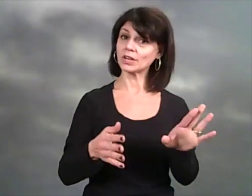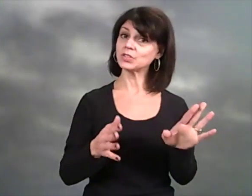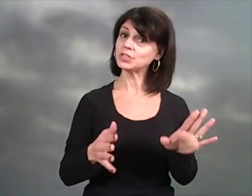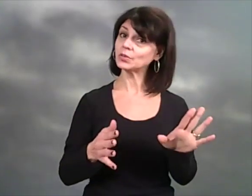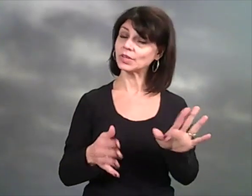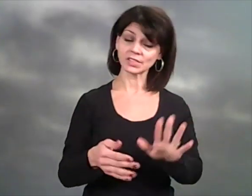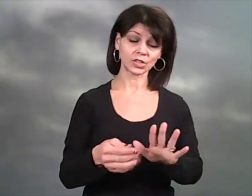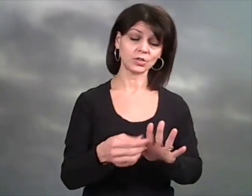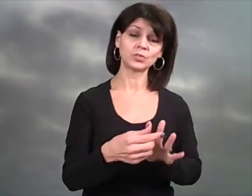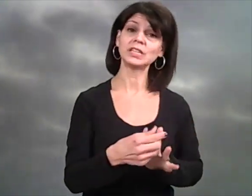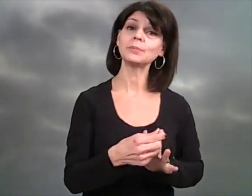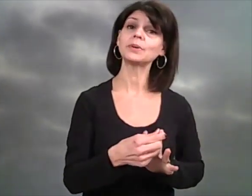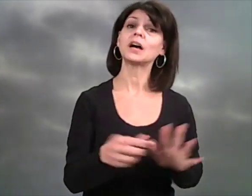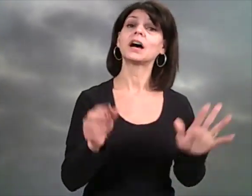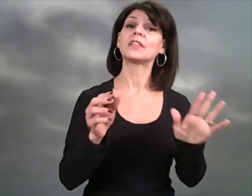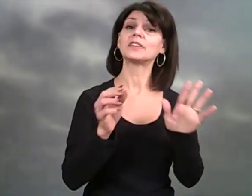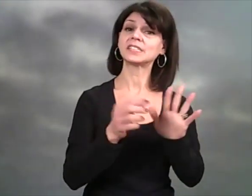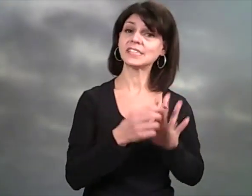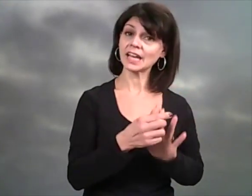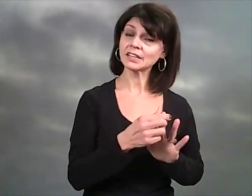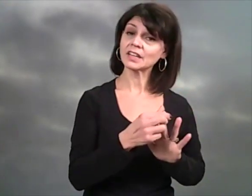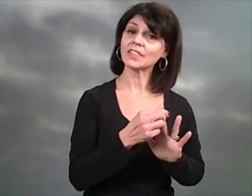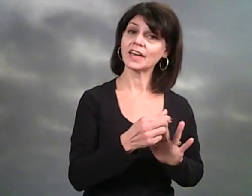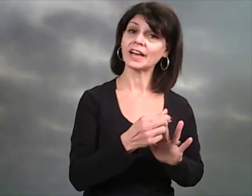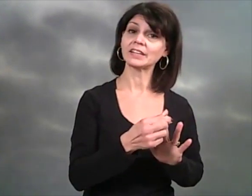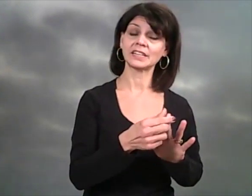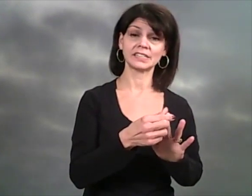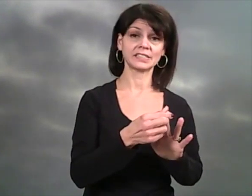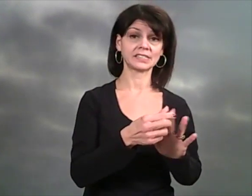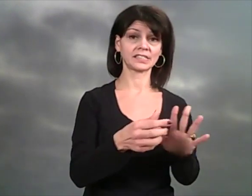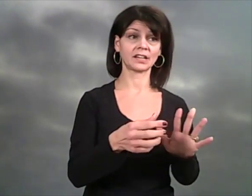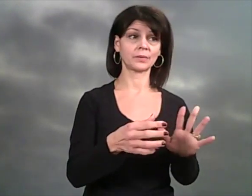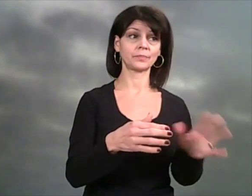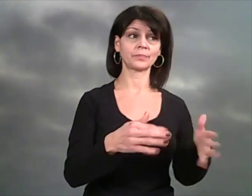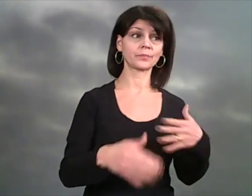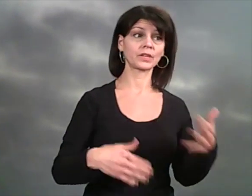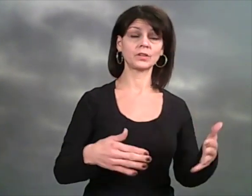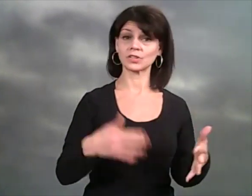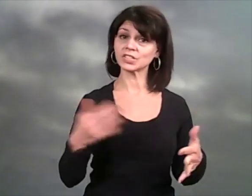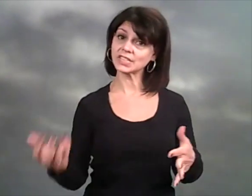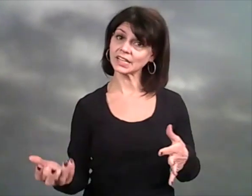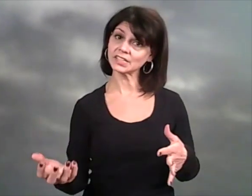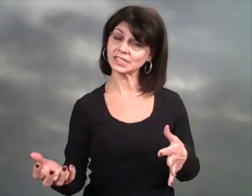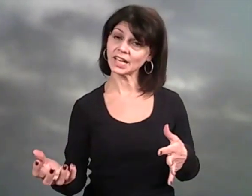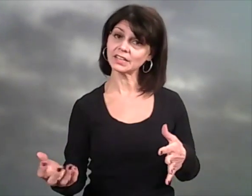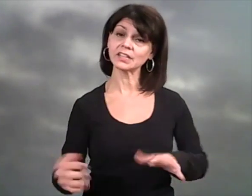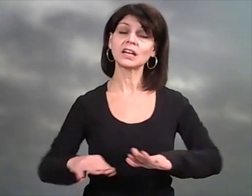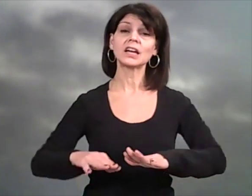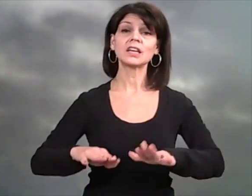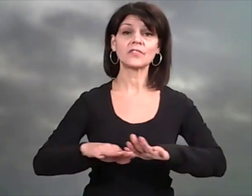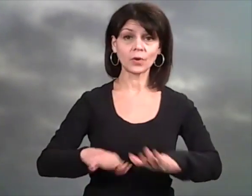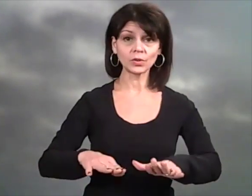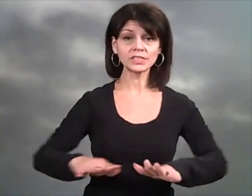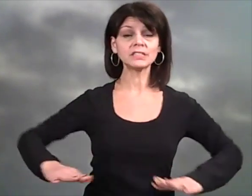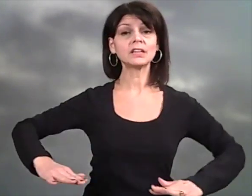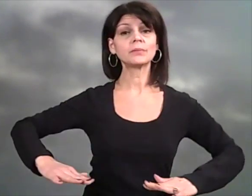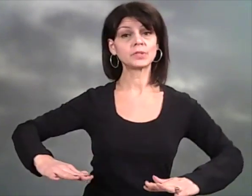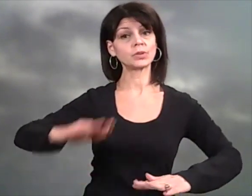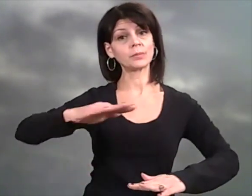what you do is, you keep the set that is, you know, the second set folded between